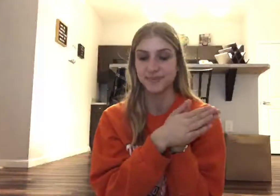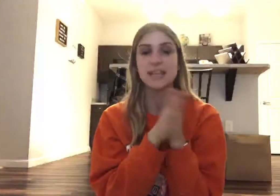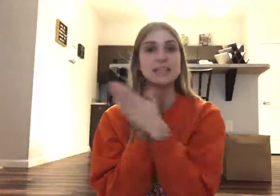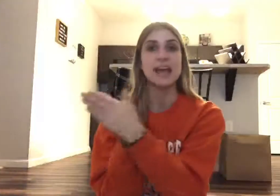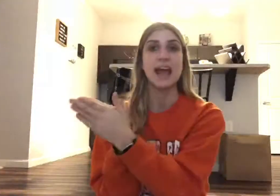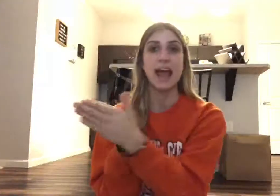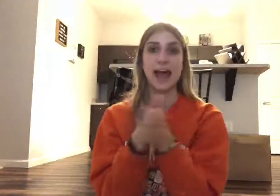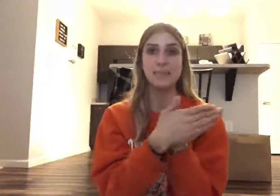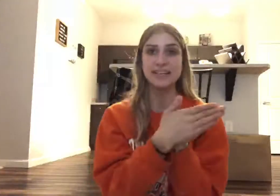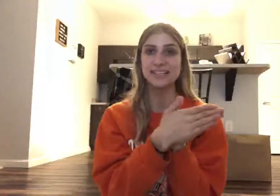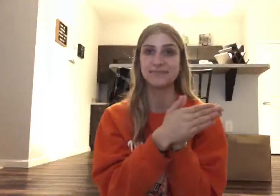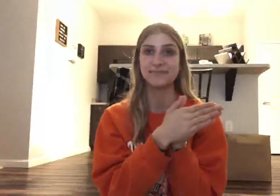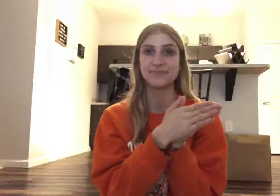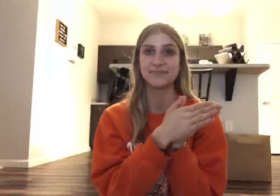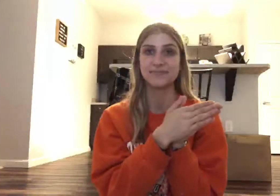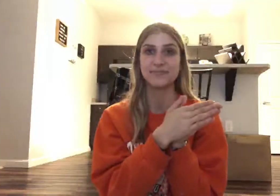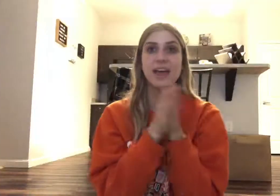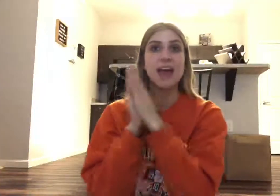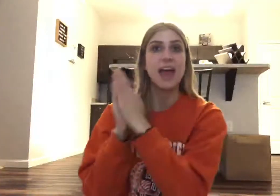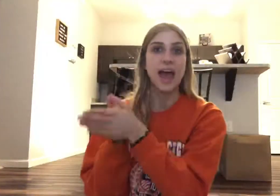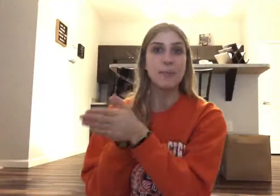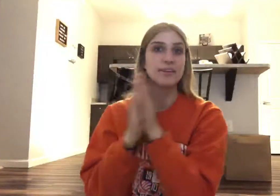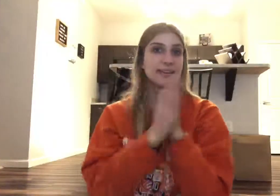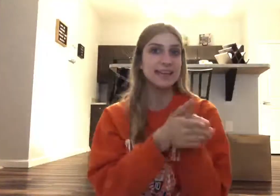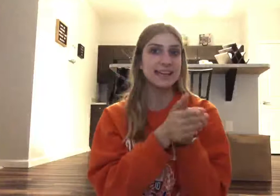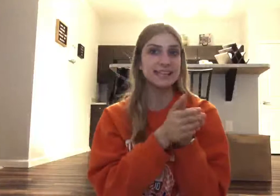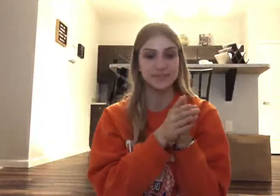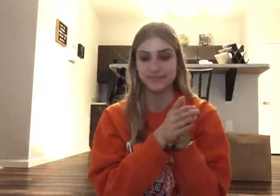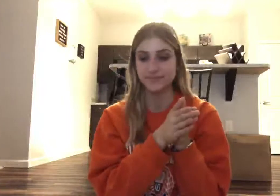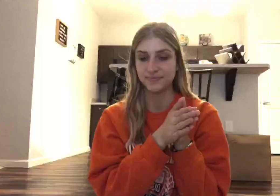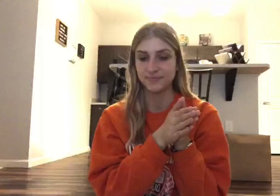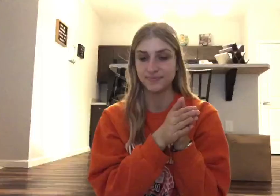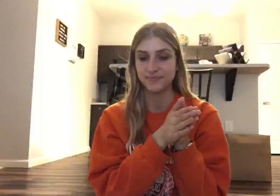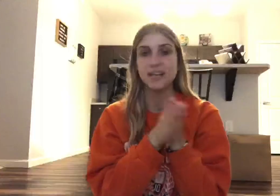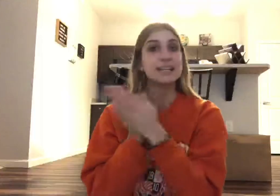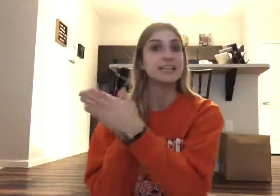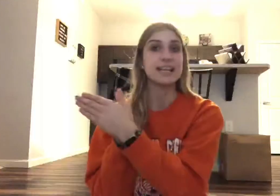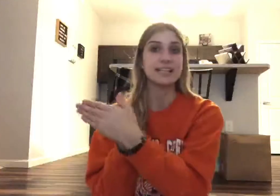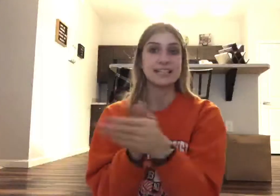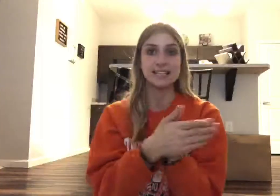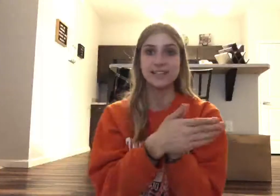Say, habit, have it. Say, sister,